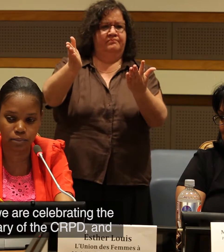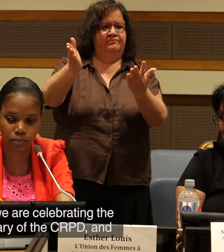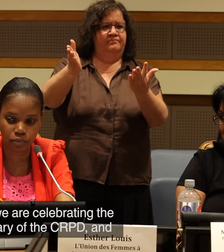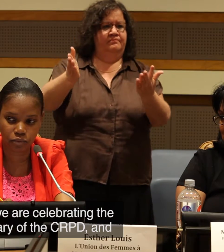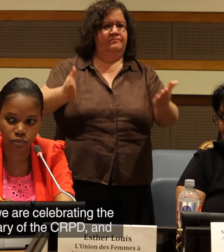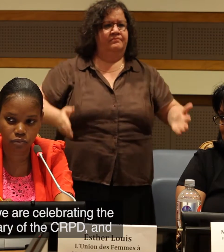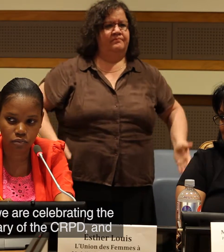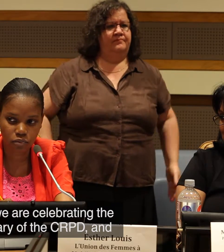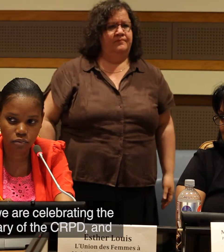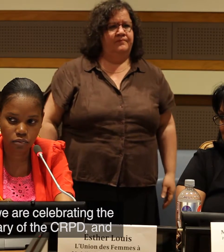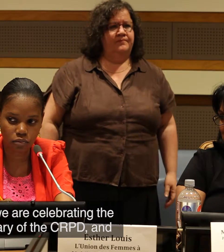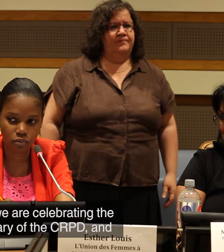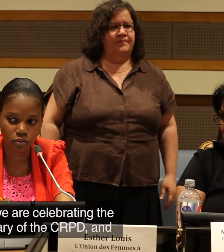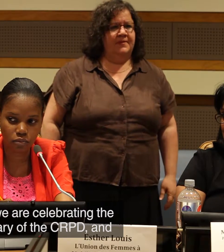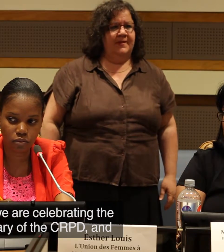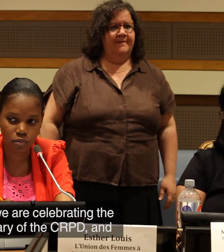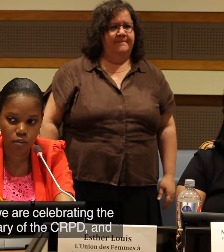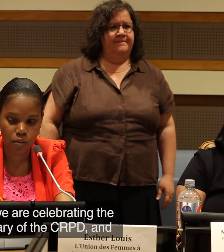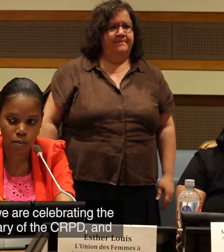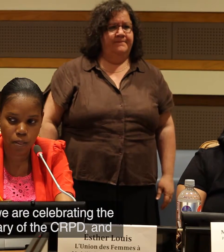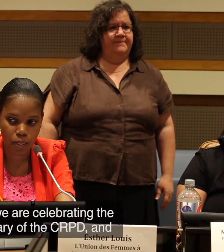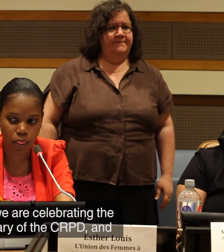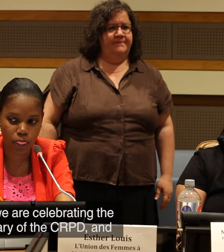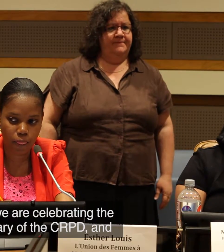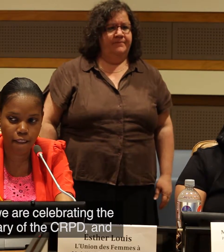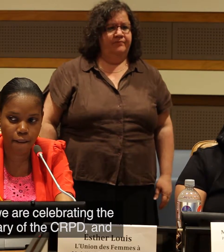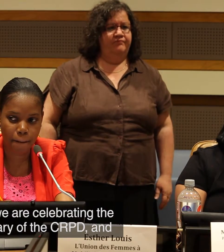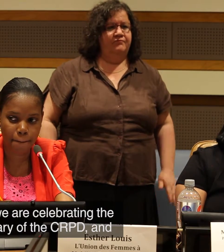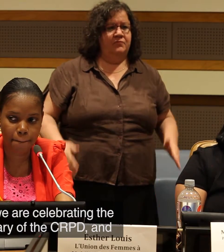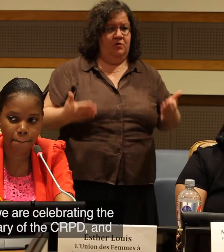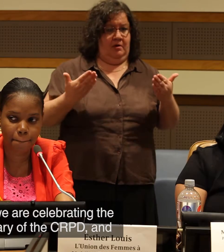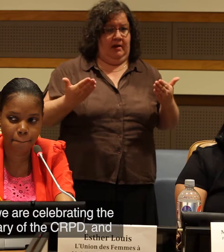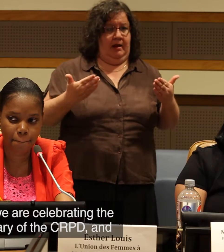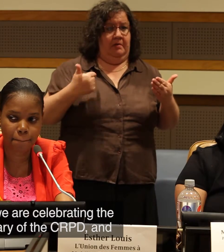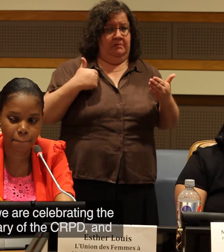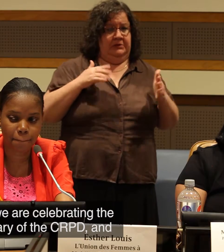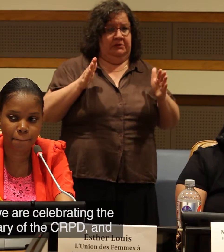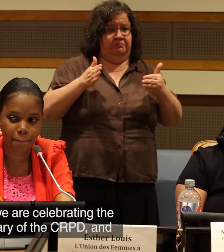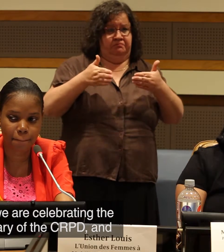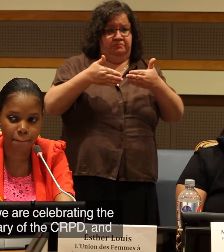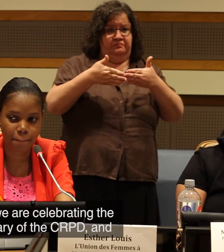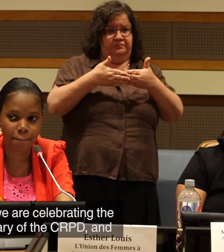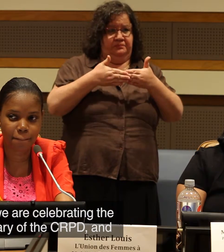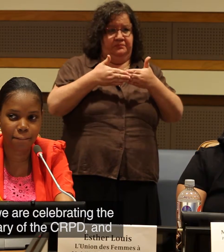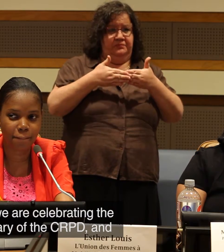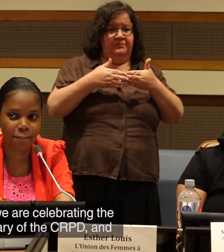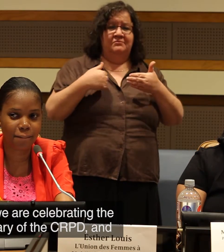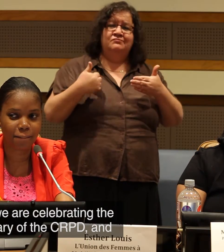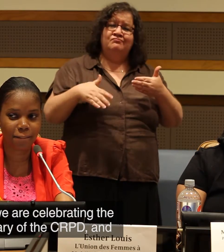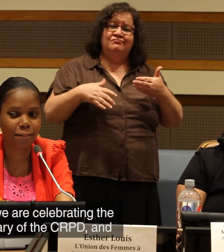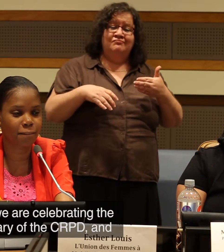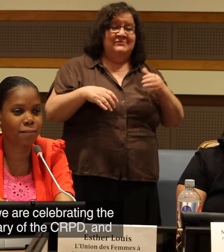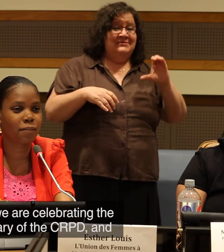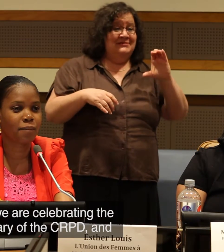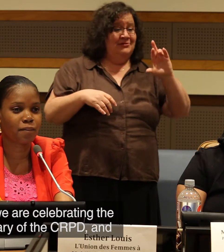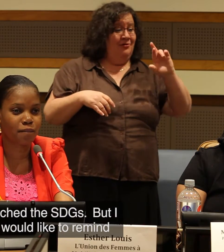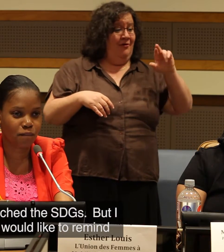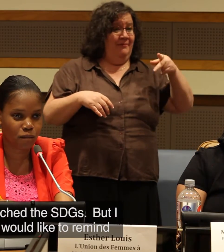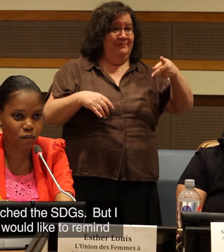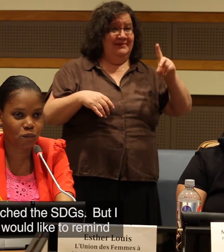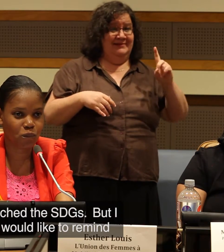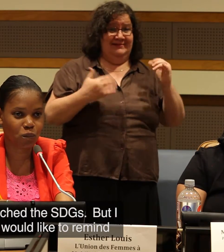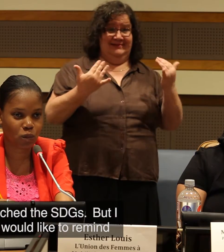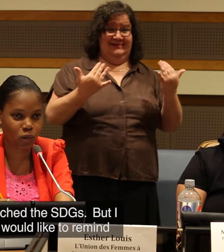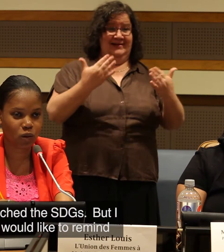To conclude, we are celebrating the 10th anniversary of the CRPD and